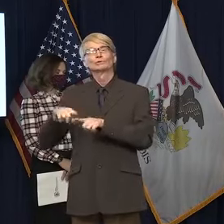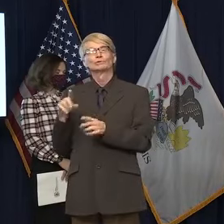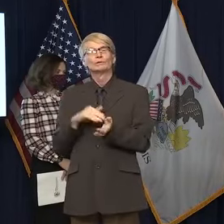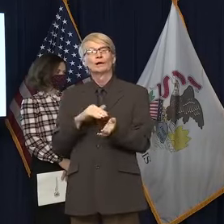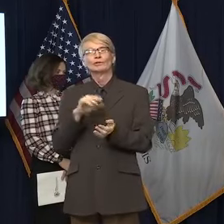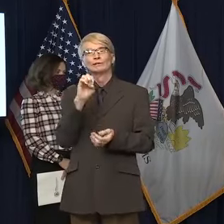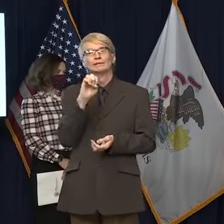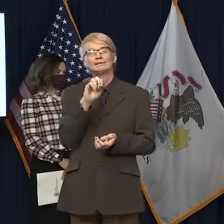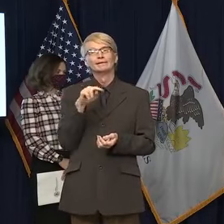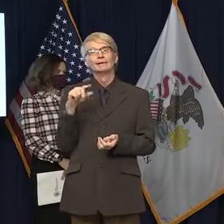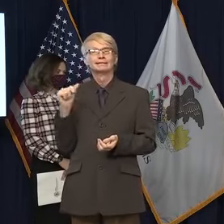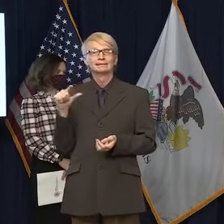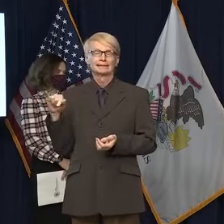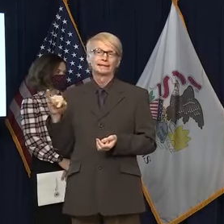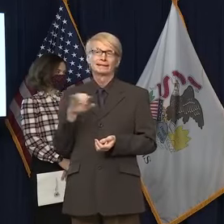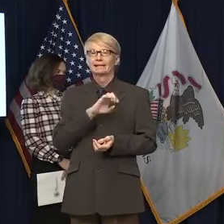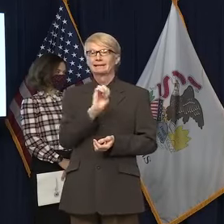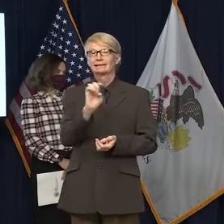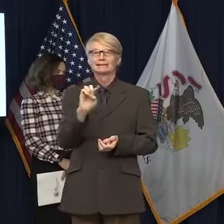Ngozi Ezeke.